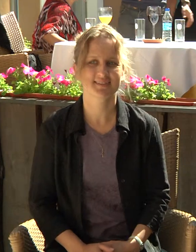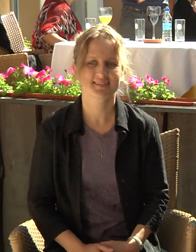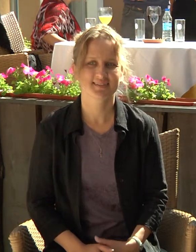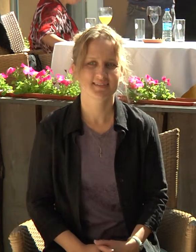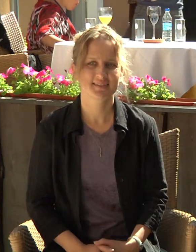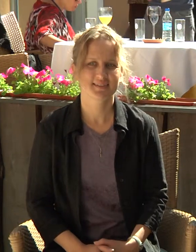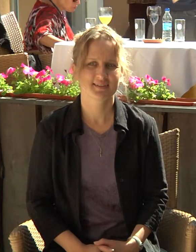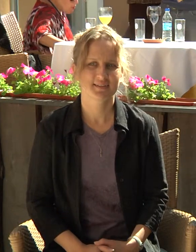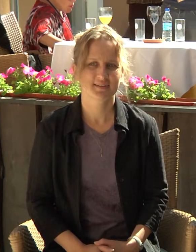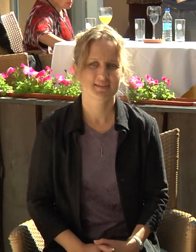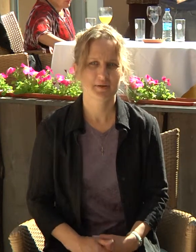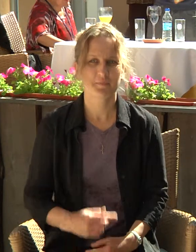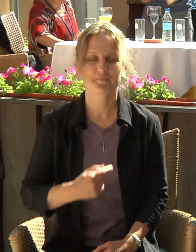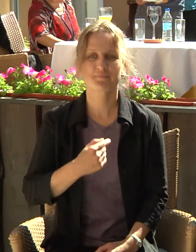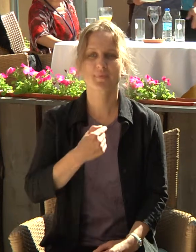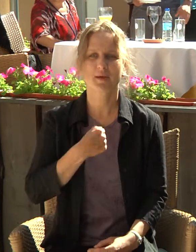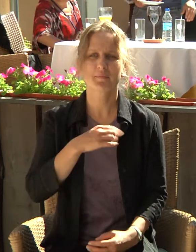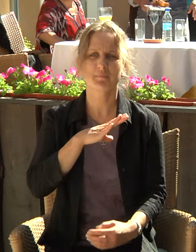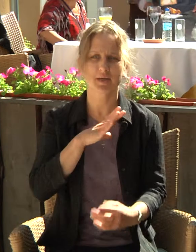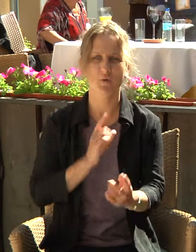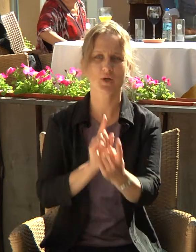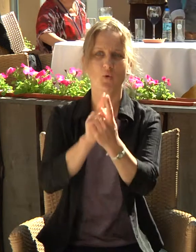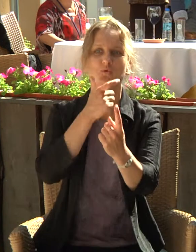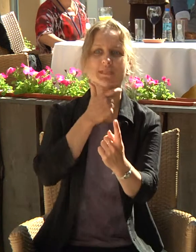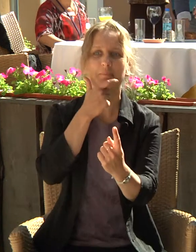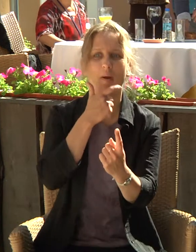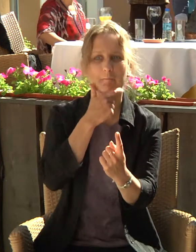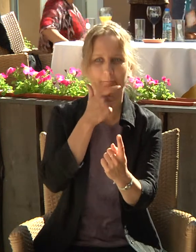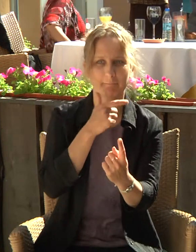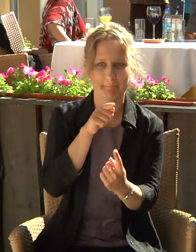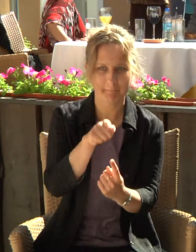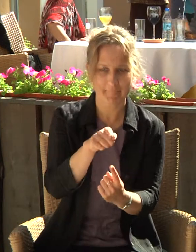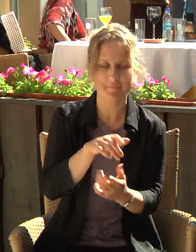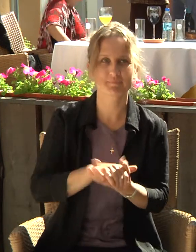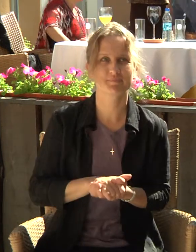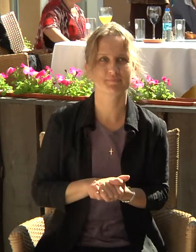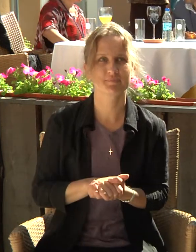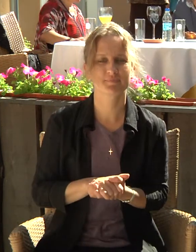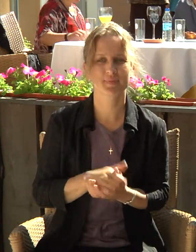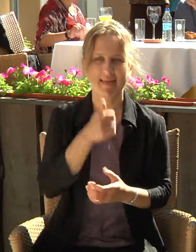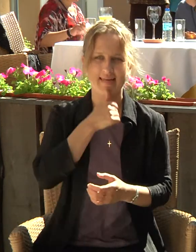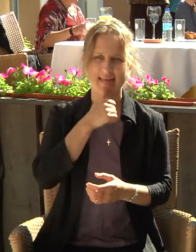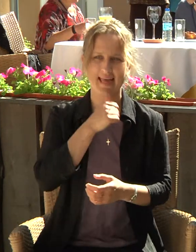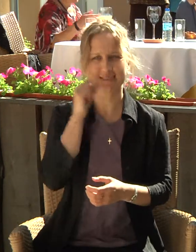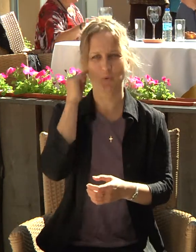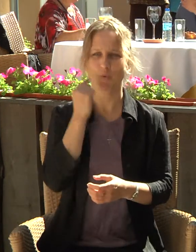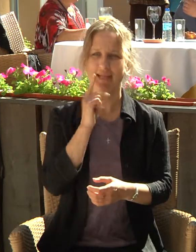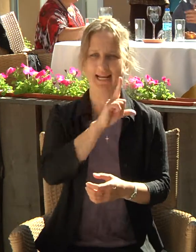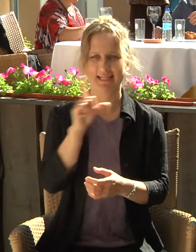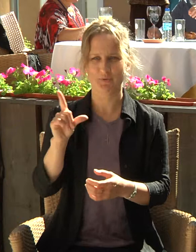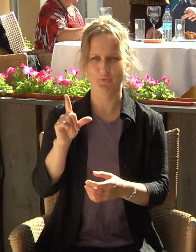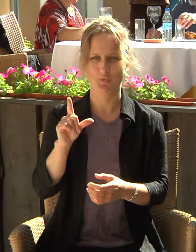I met Tietpap, the chairman of the Estonian Deaf Association.